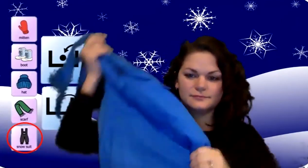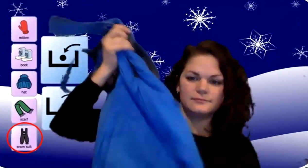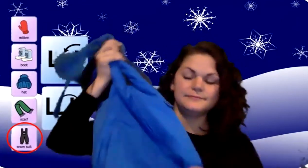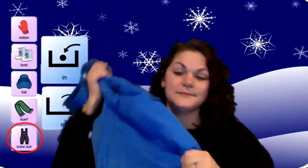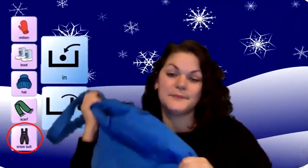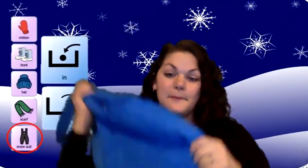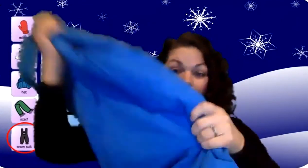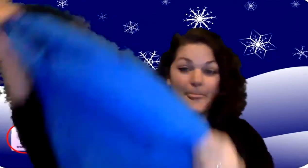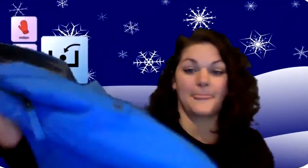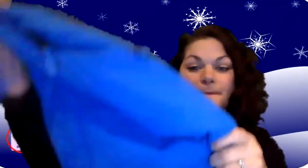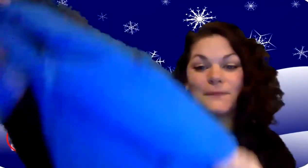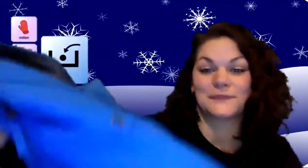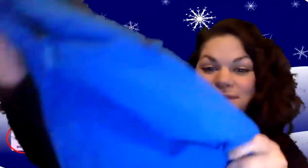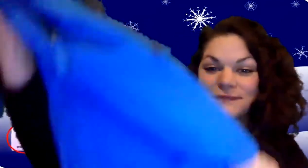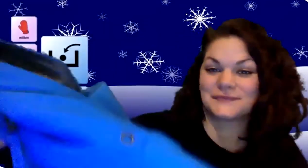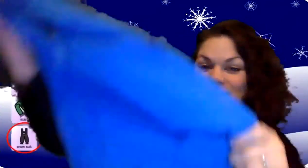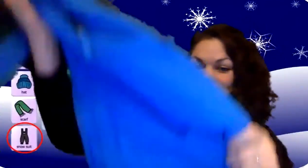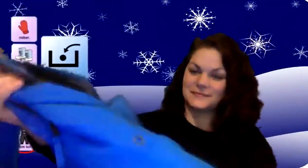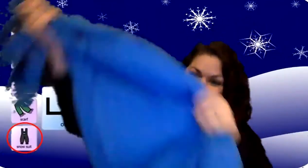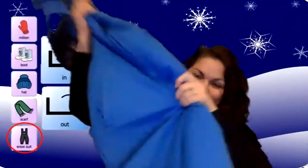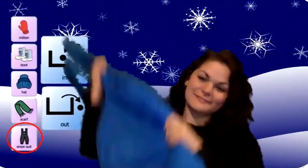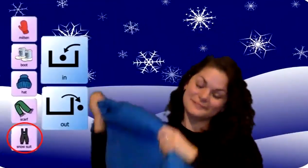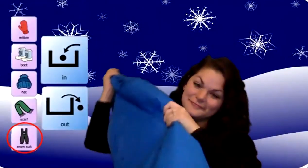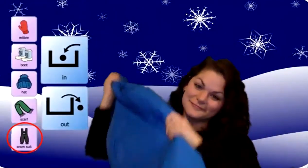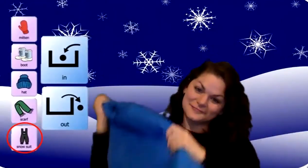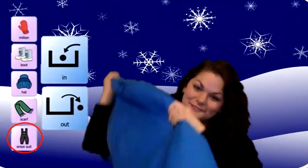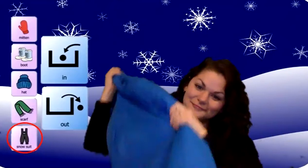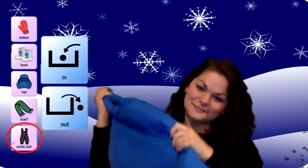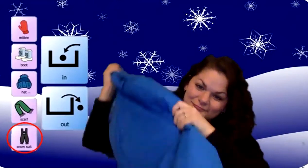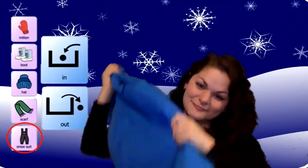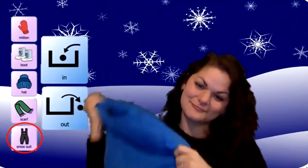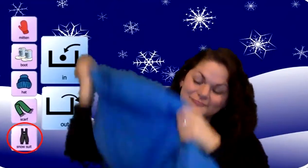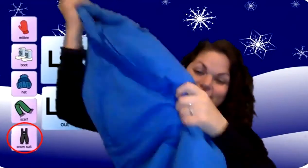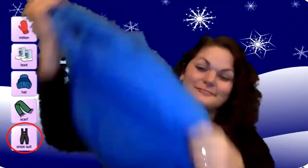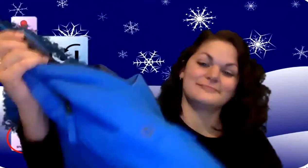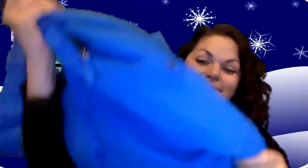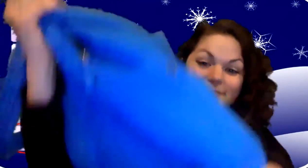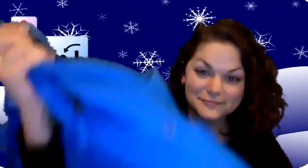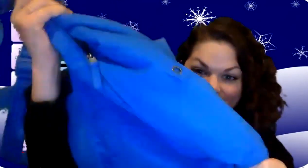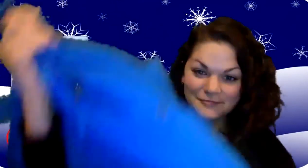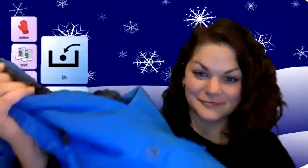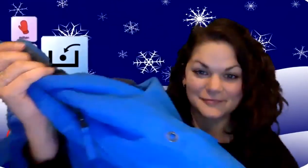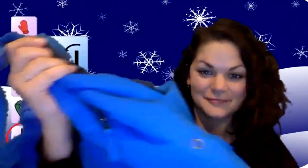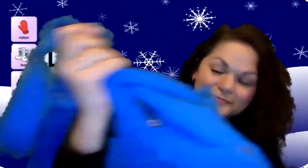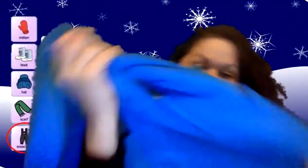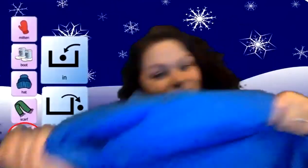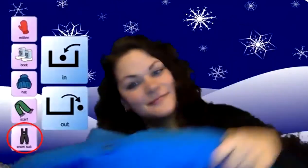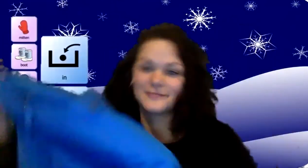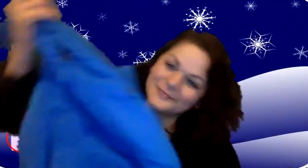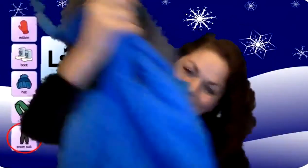You put your snow suit in. You take your snow suit out. You put your snow suit in and shake it